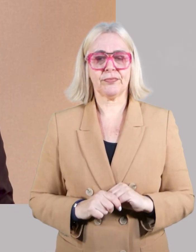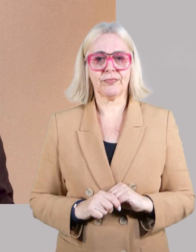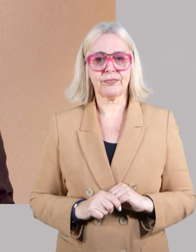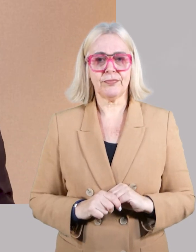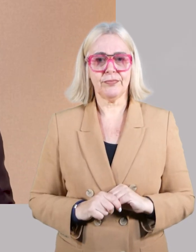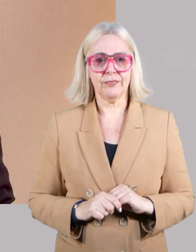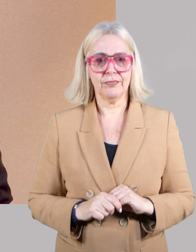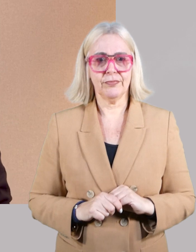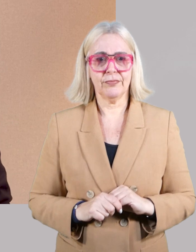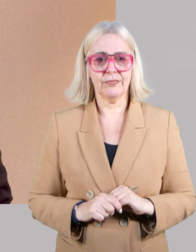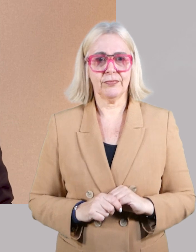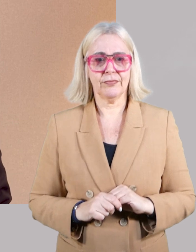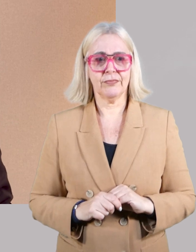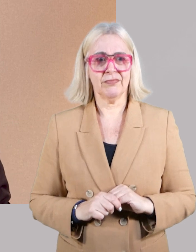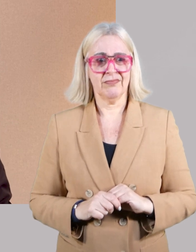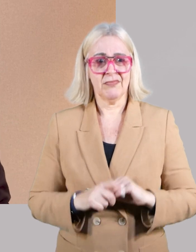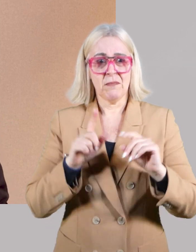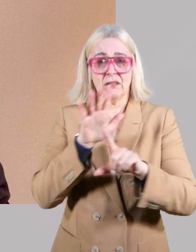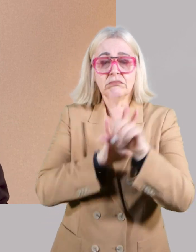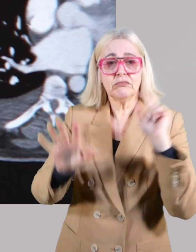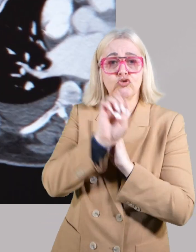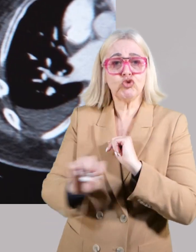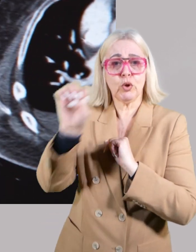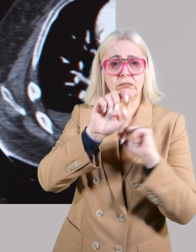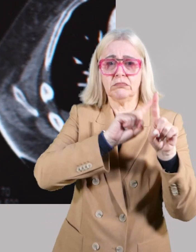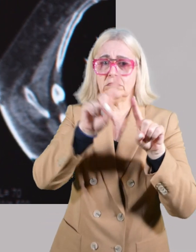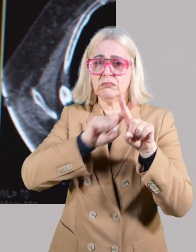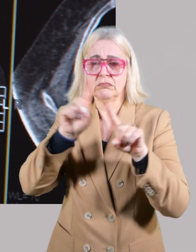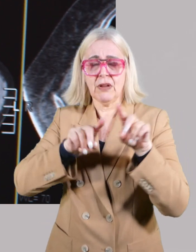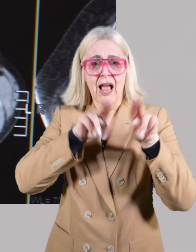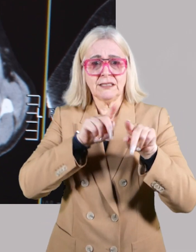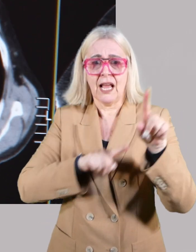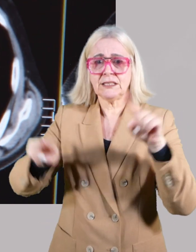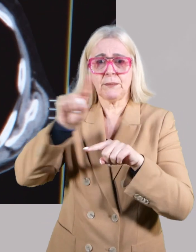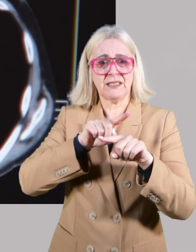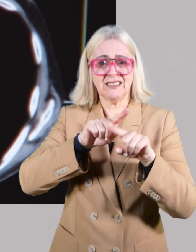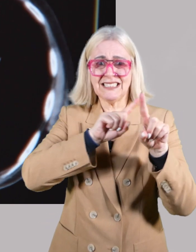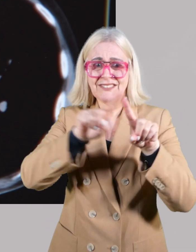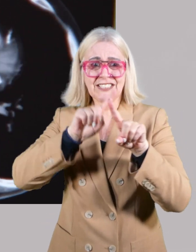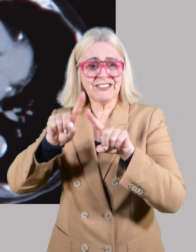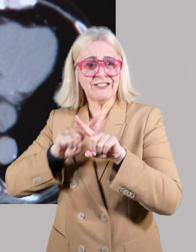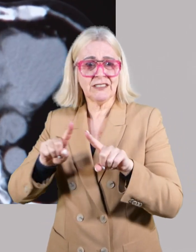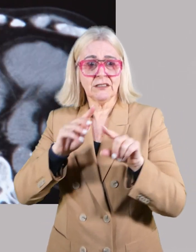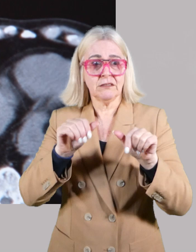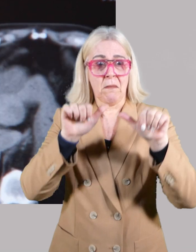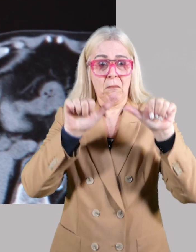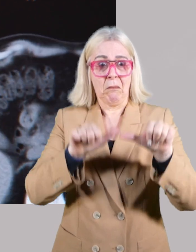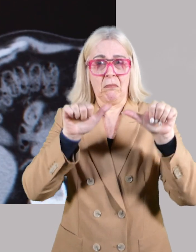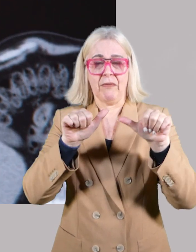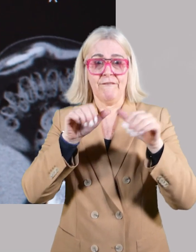health technology assessments need to be done. But across Europe, differences in how countries assess and whether